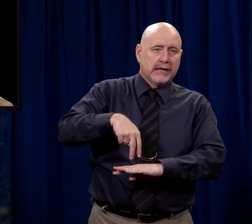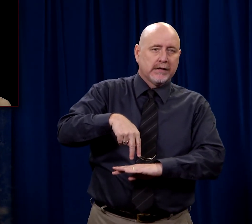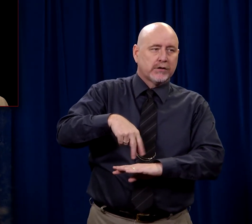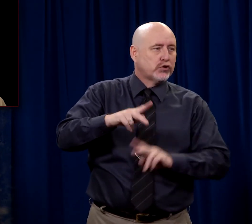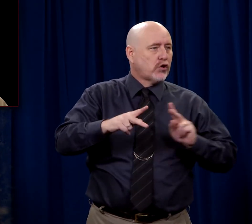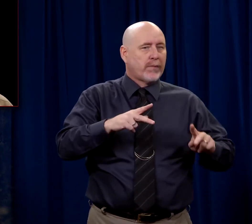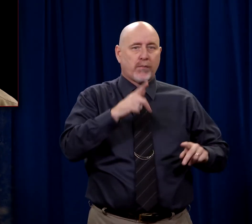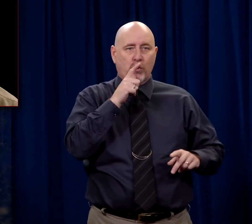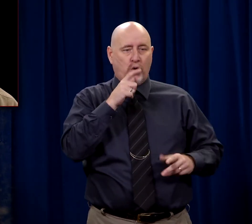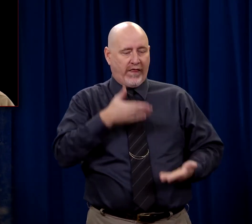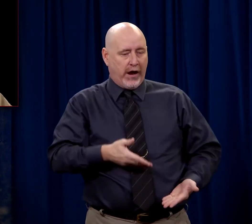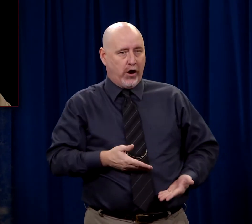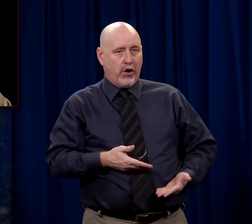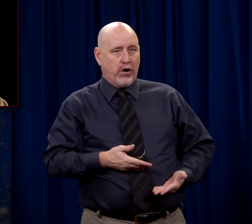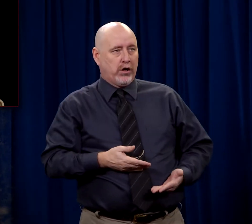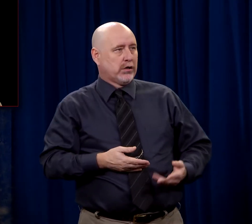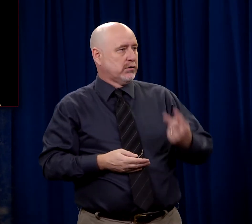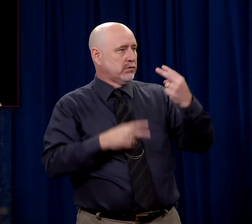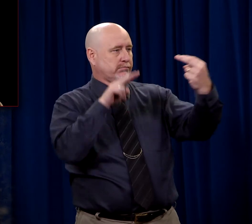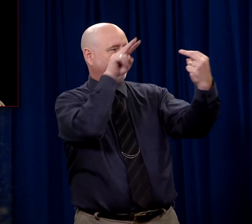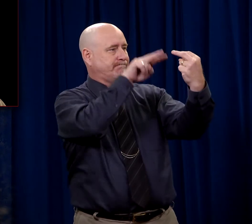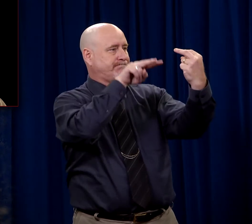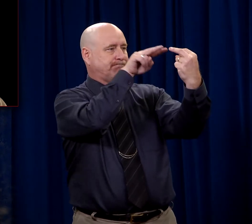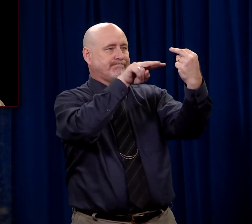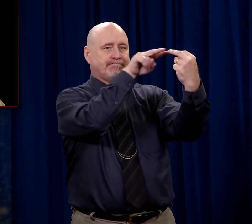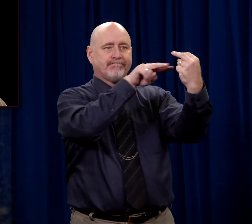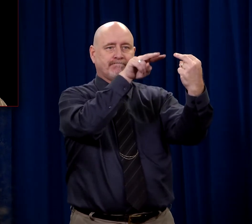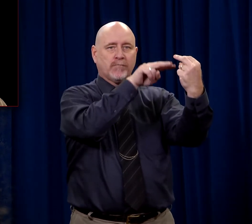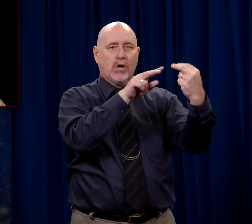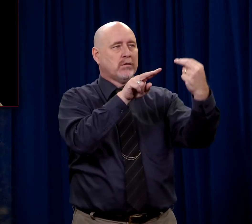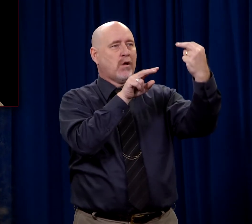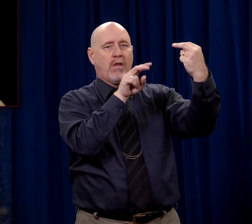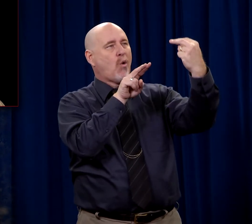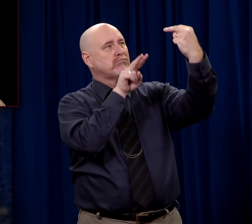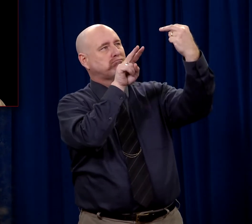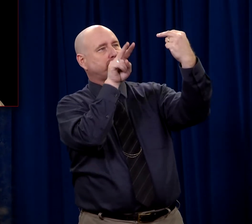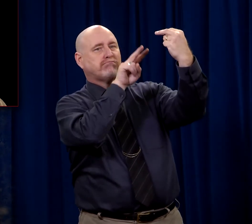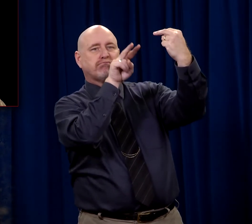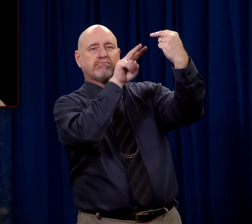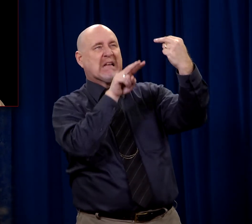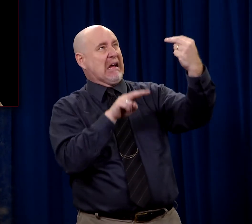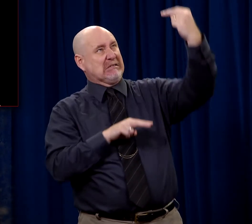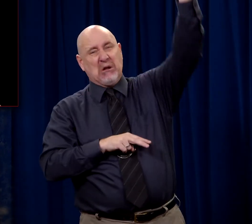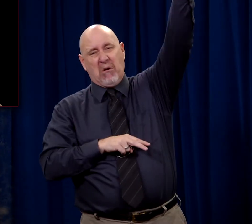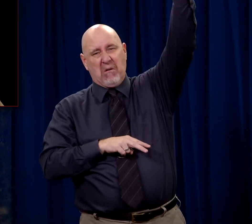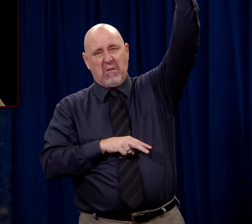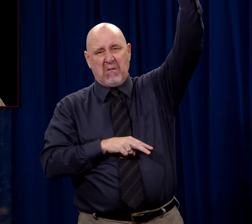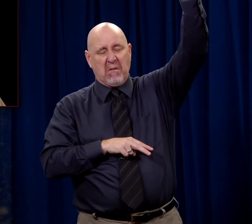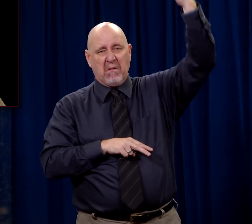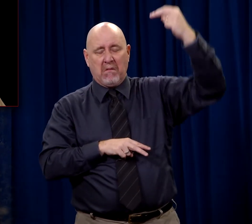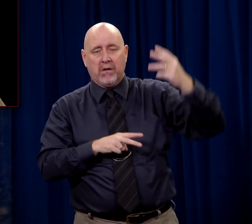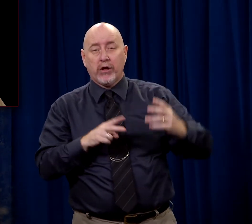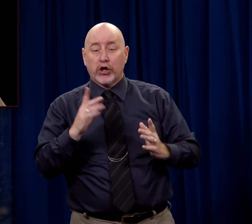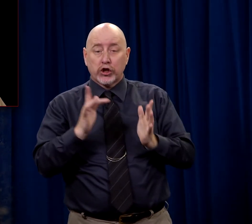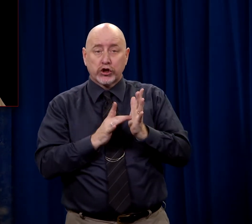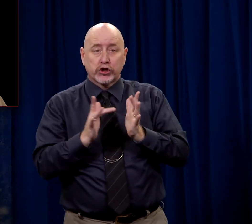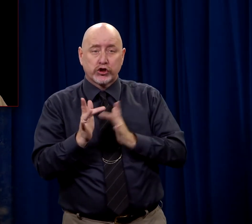condemned man so that the people who were at the foot of the cross could have perhaps looked at Jesus almost eye to eye. And Jesus,